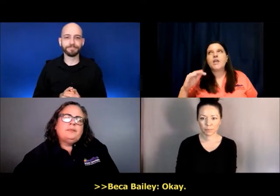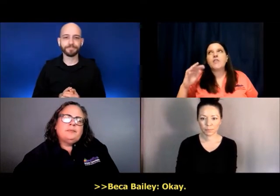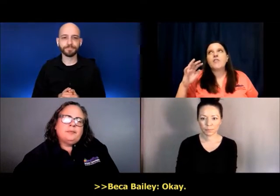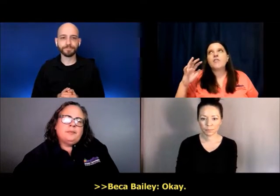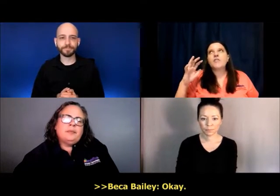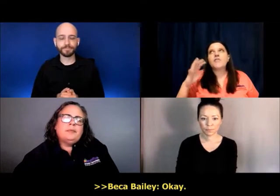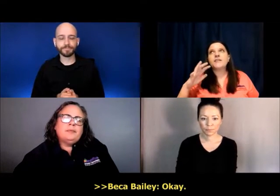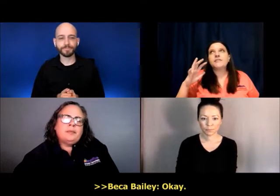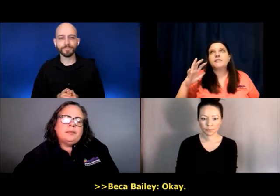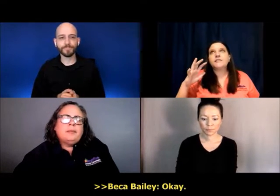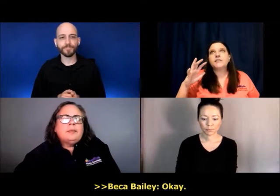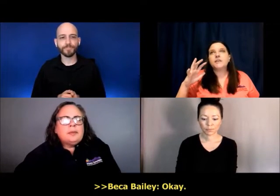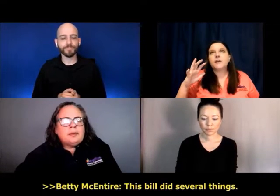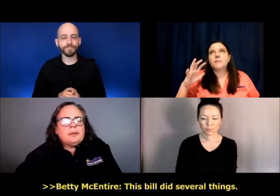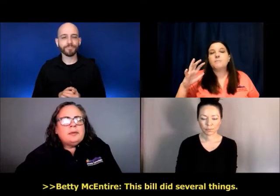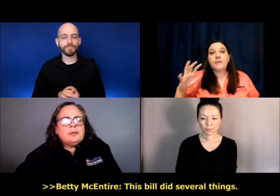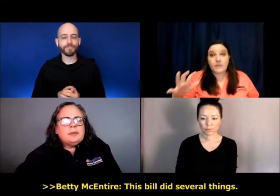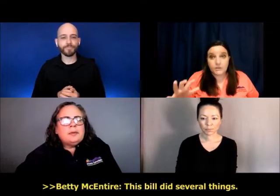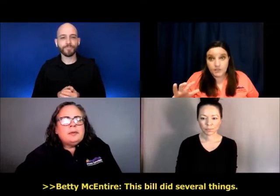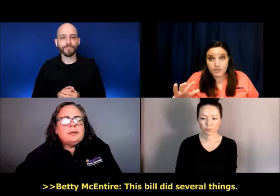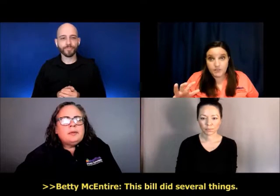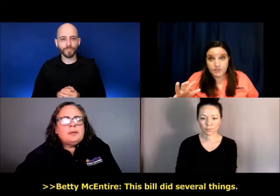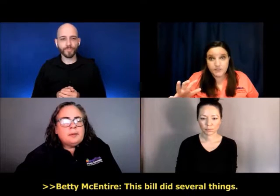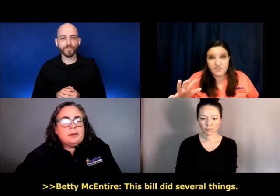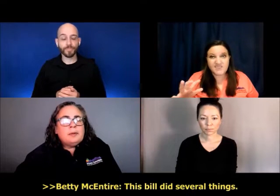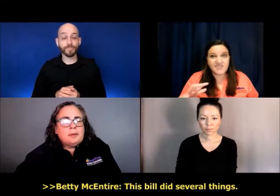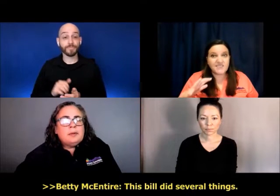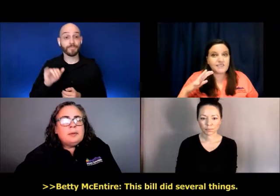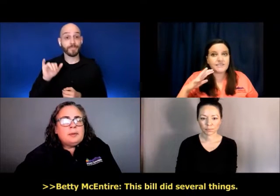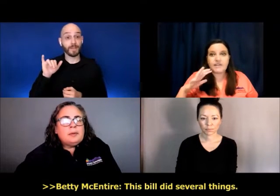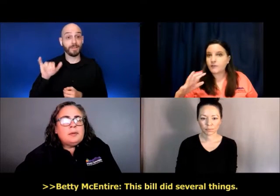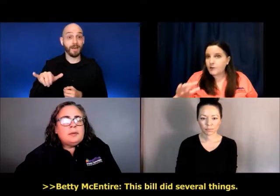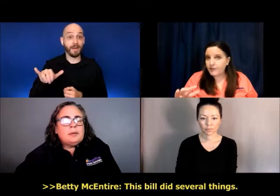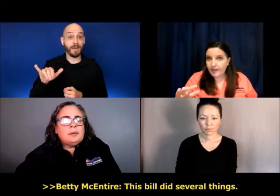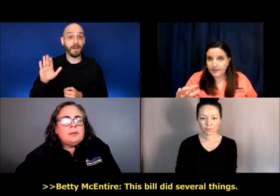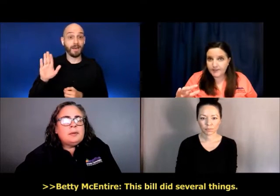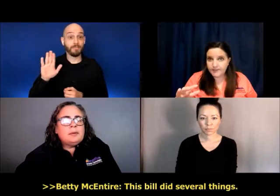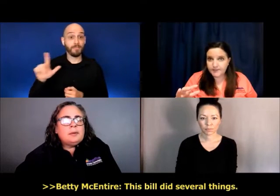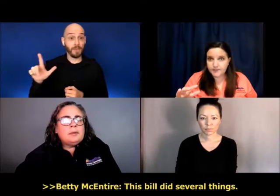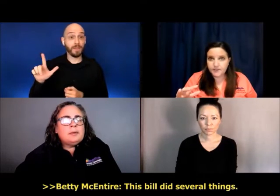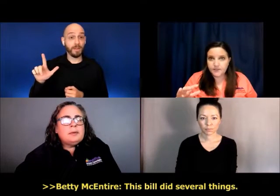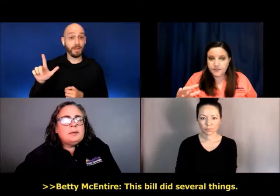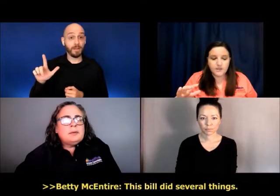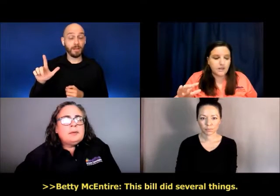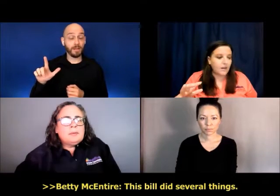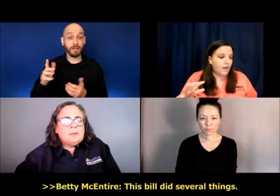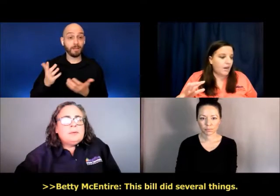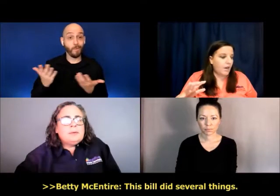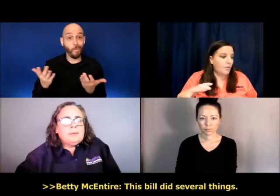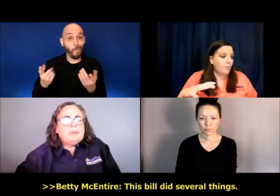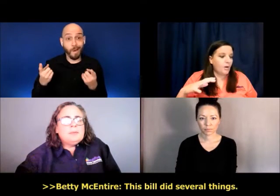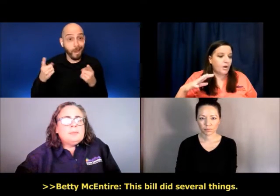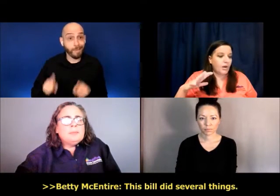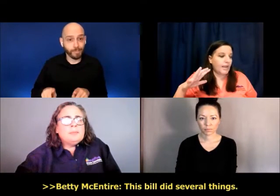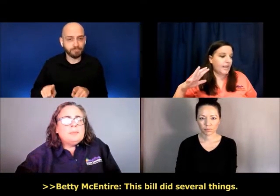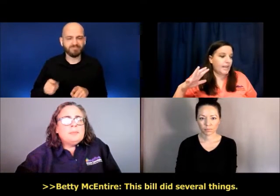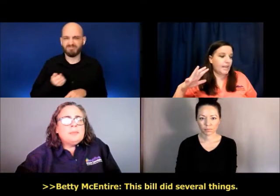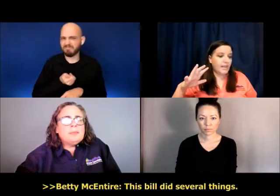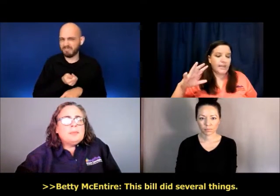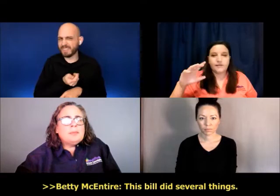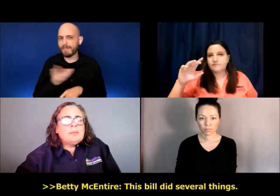okay. Okay. This bill did several things. Um,